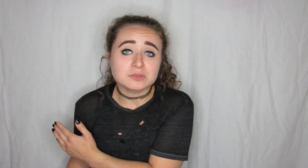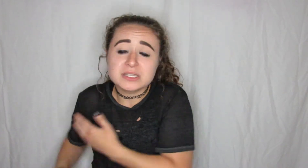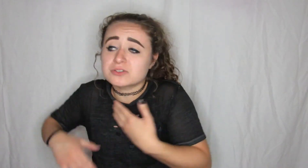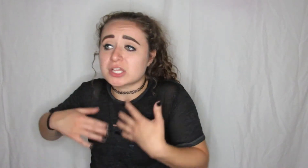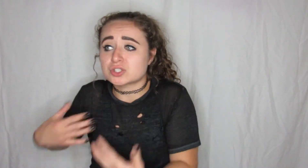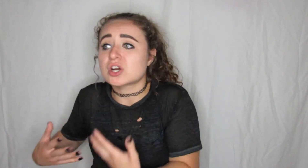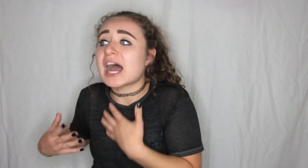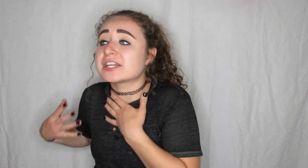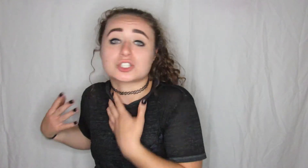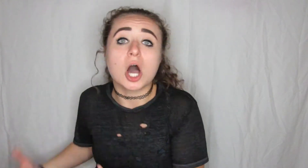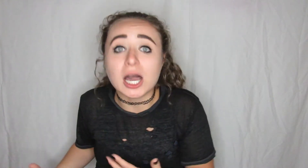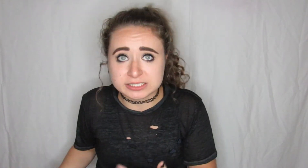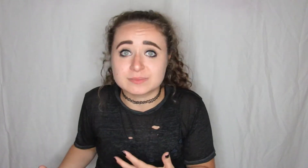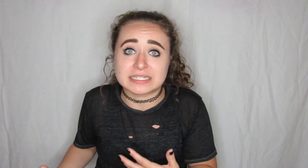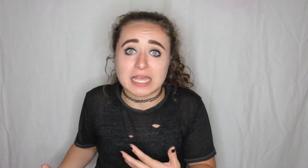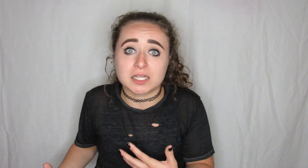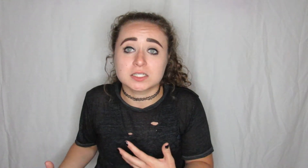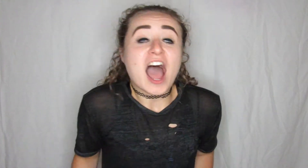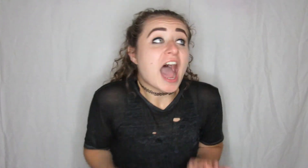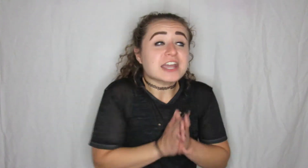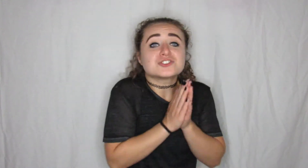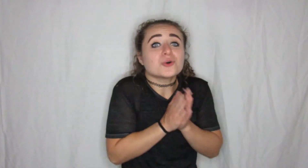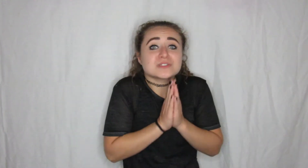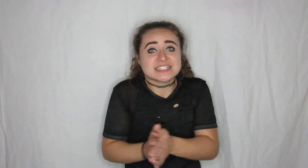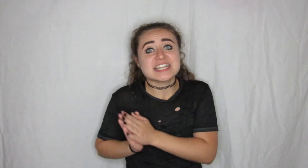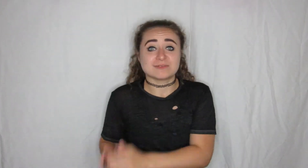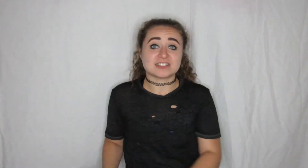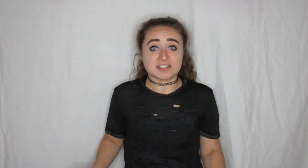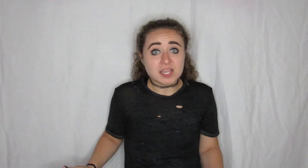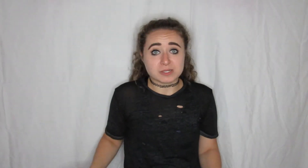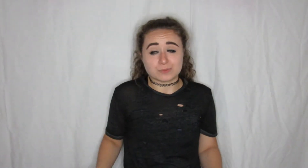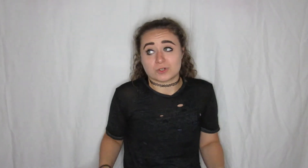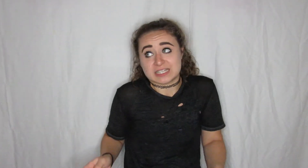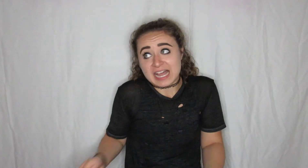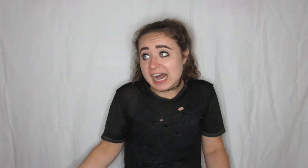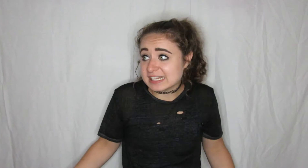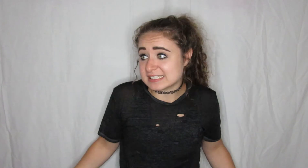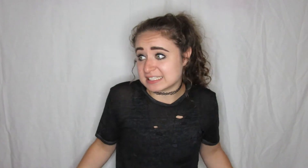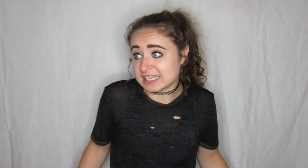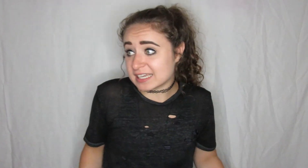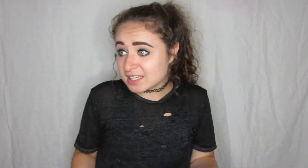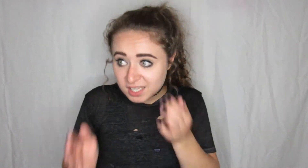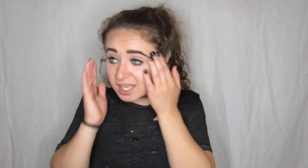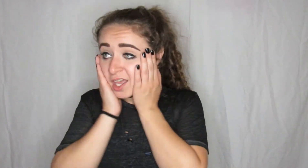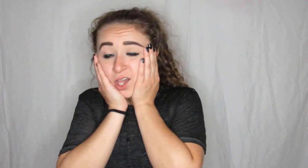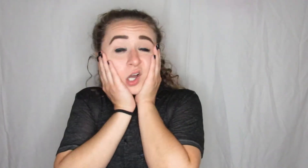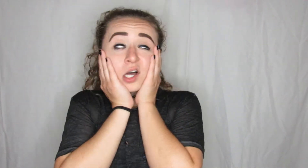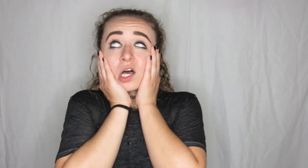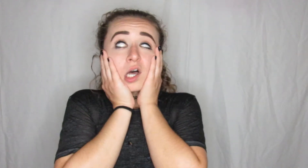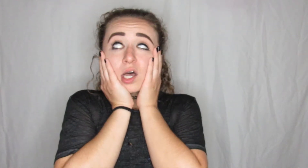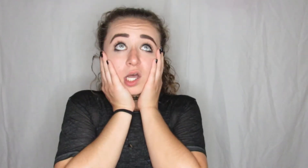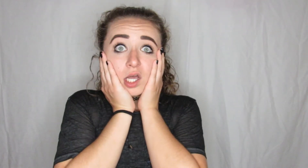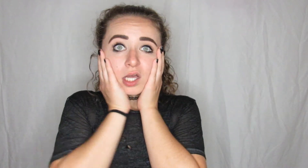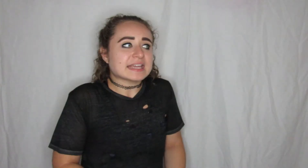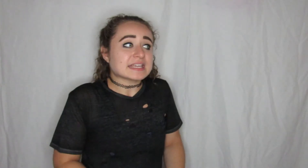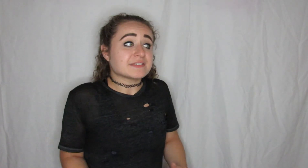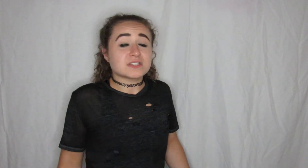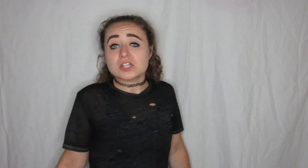with me or they try to talk to me again I don't see him the same anymore like honestly like like if he